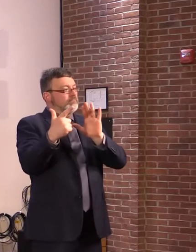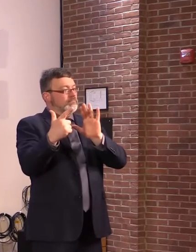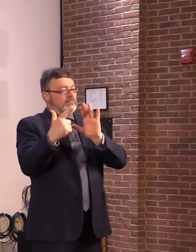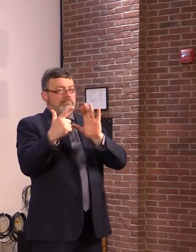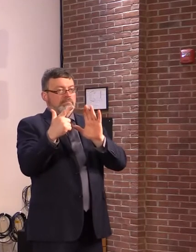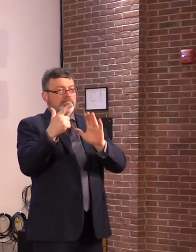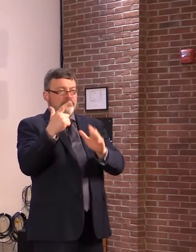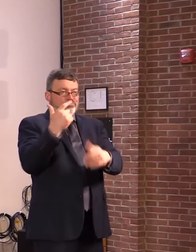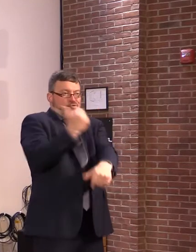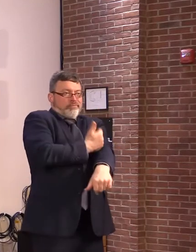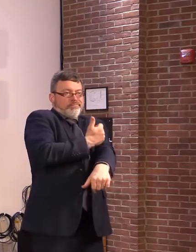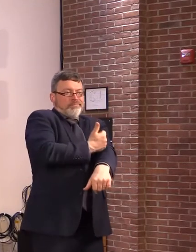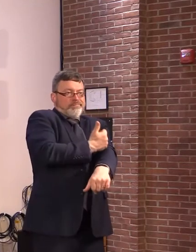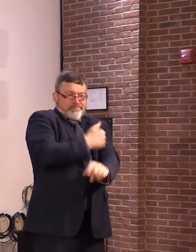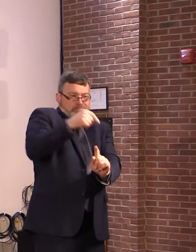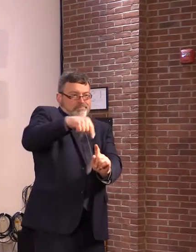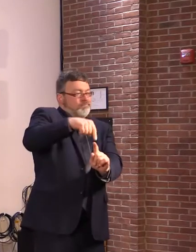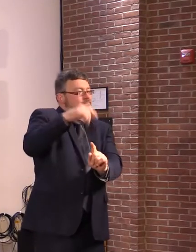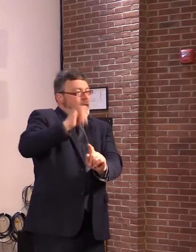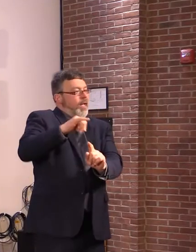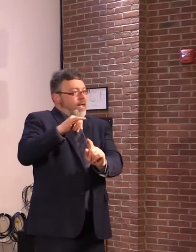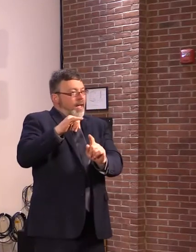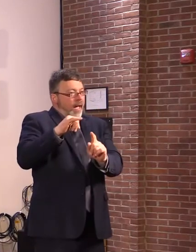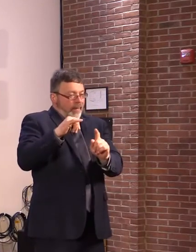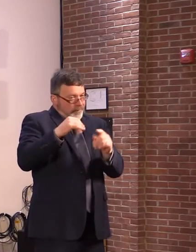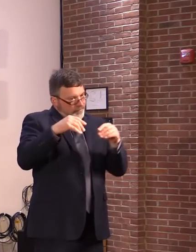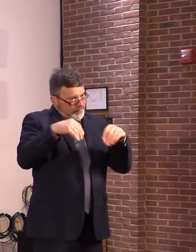a big concern. Commissioner Sherling.